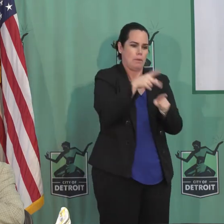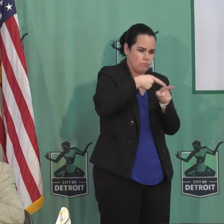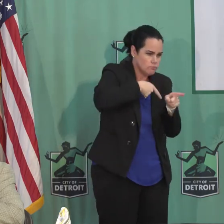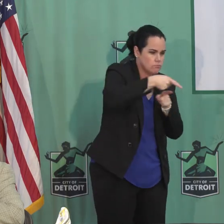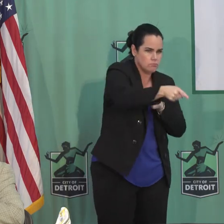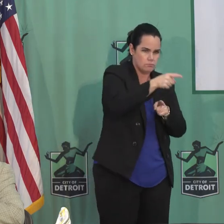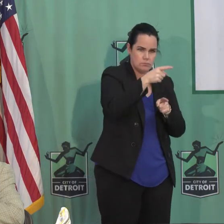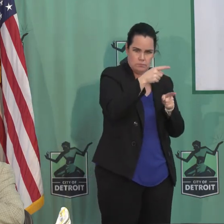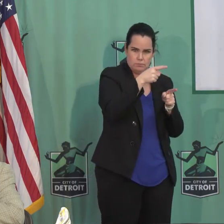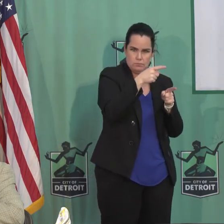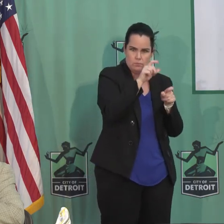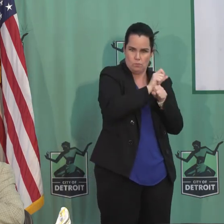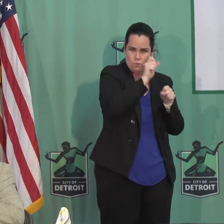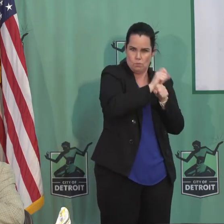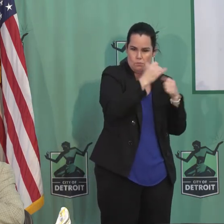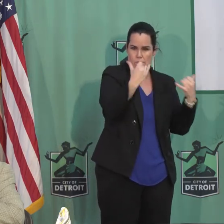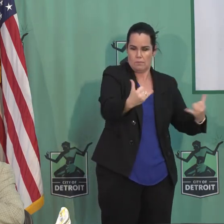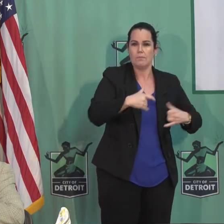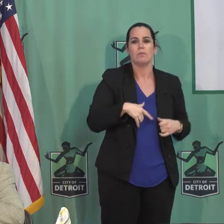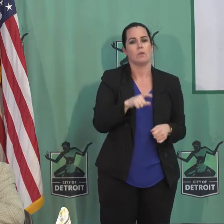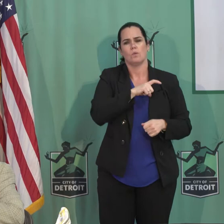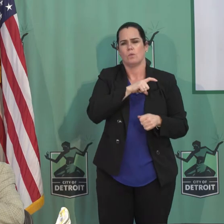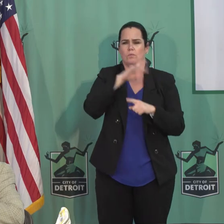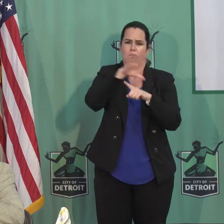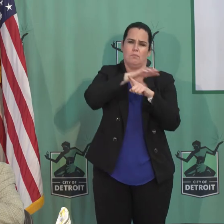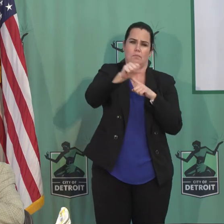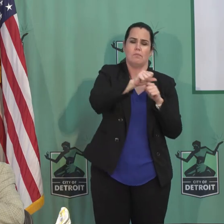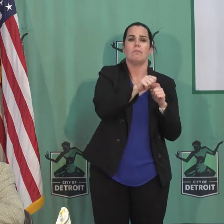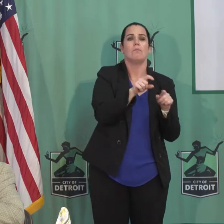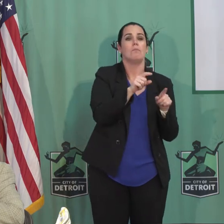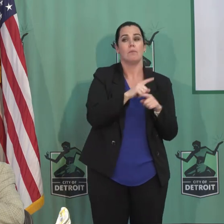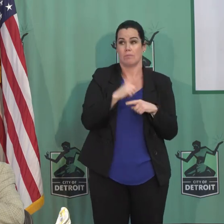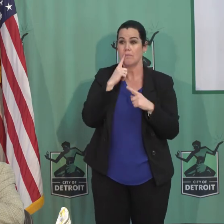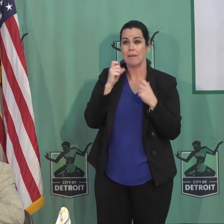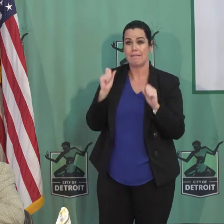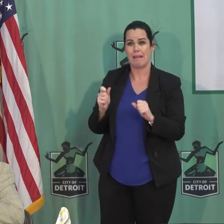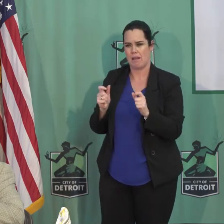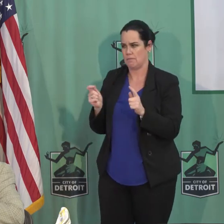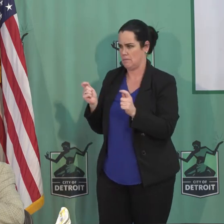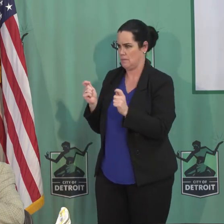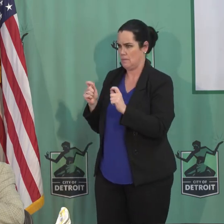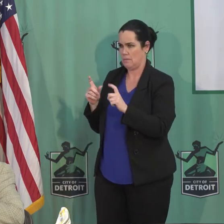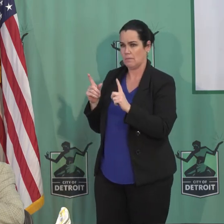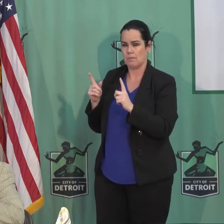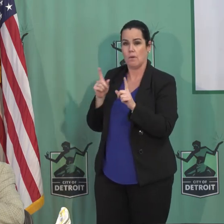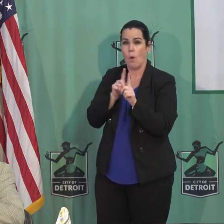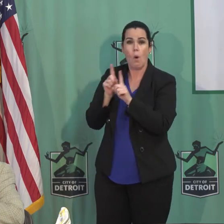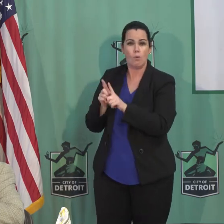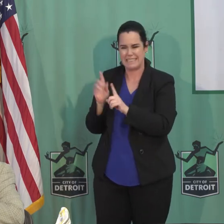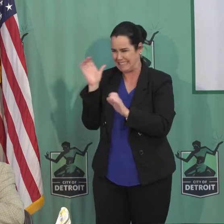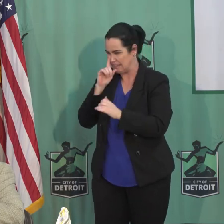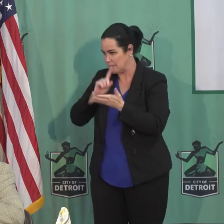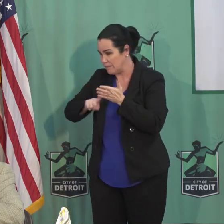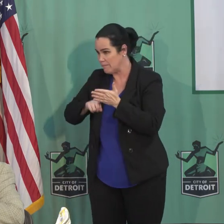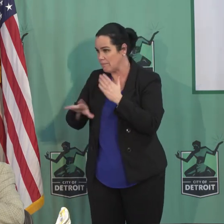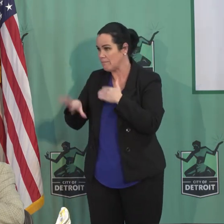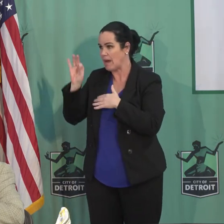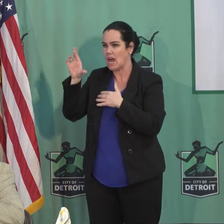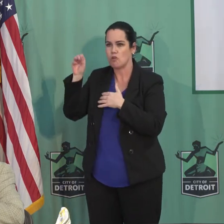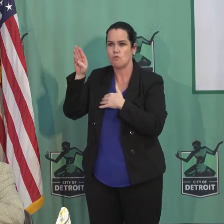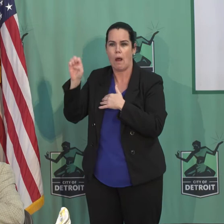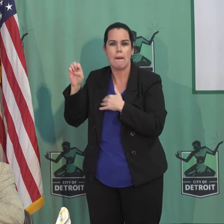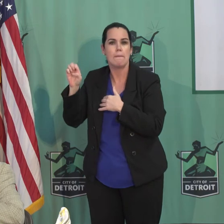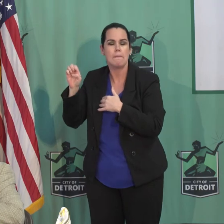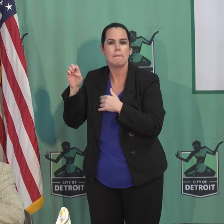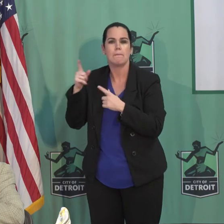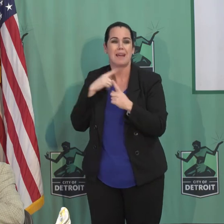do an outstanding job. And now, in addition to fighting crime, they are breaking up every group that's